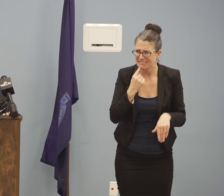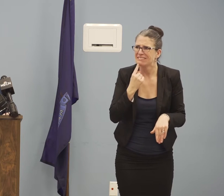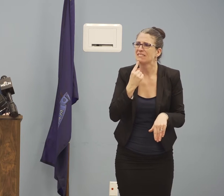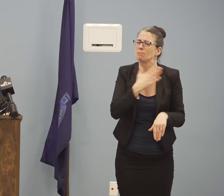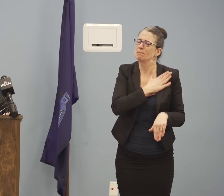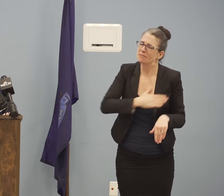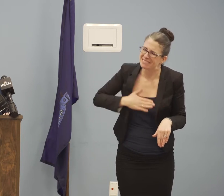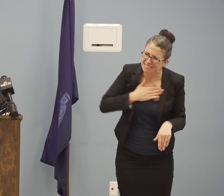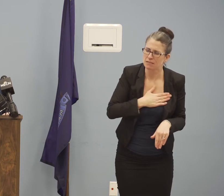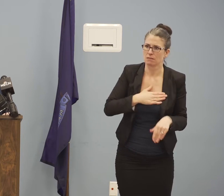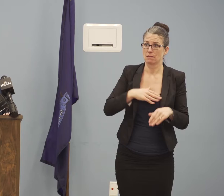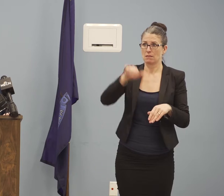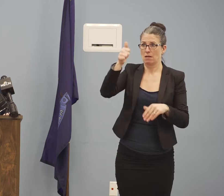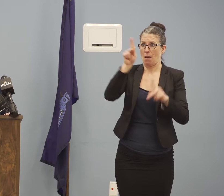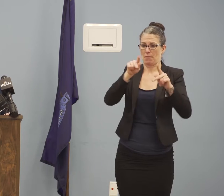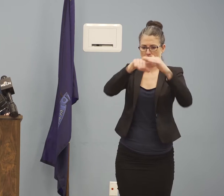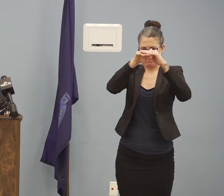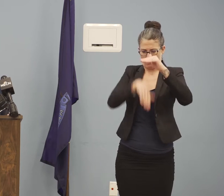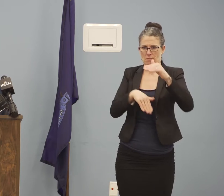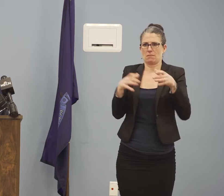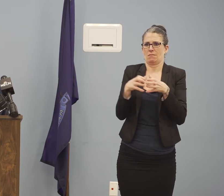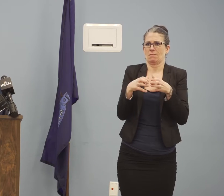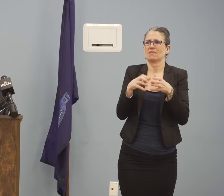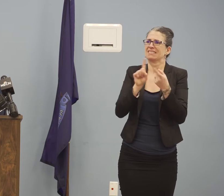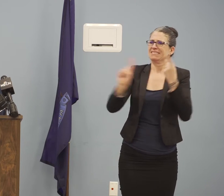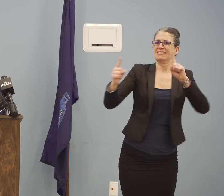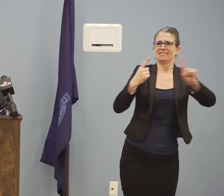We all have a responsibility to do our part.